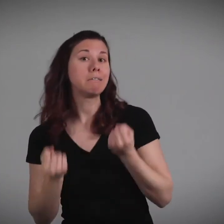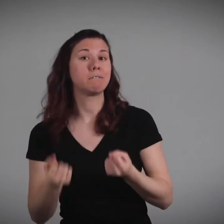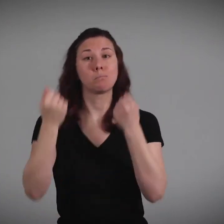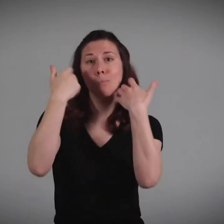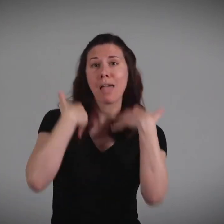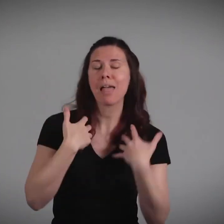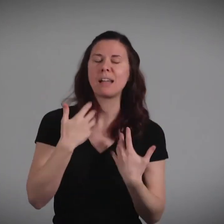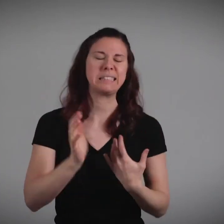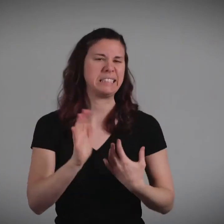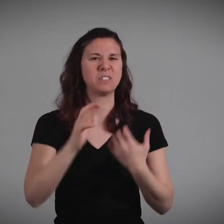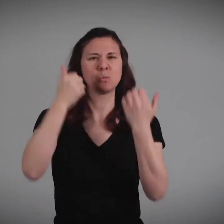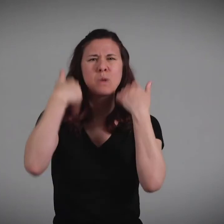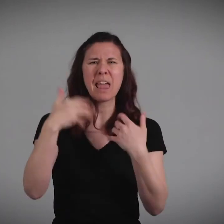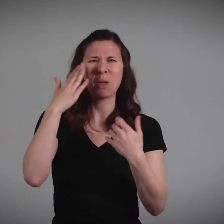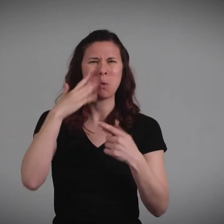will cause the glue to fall off too fast.